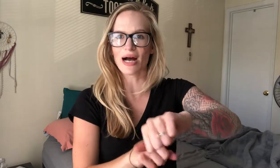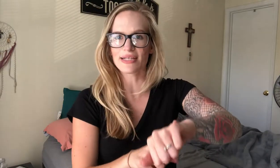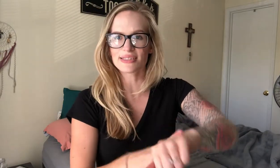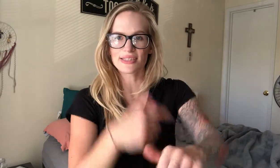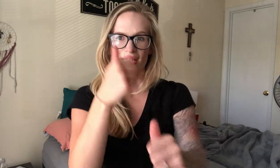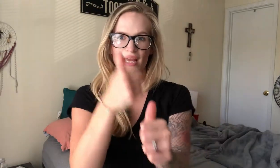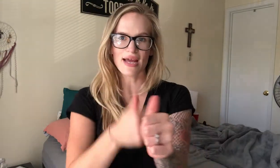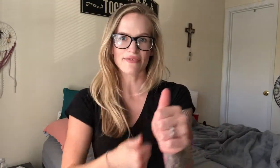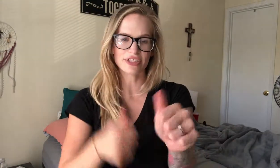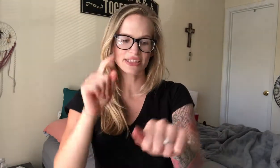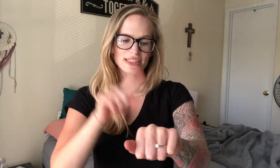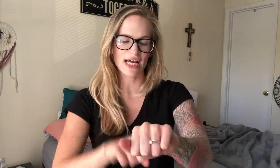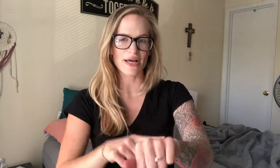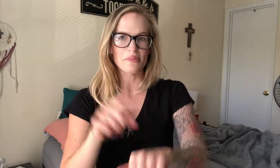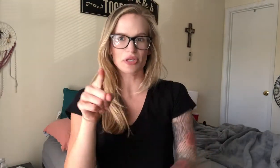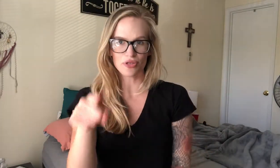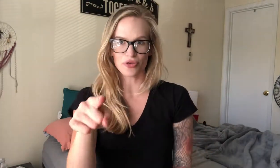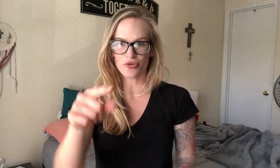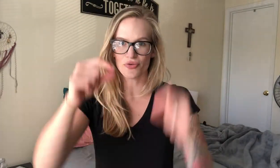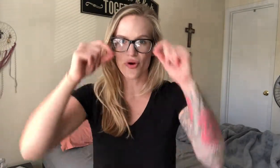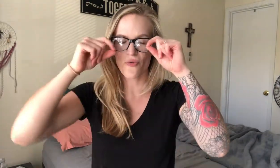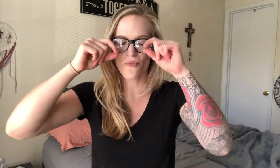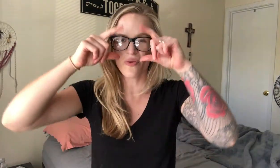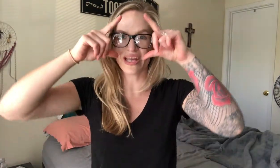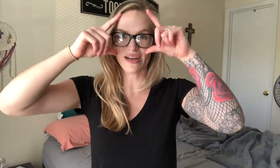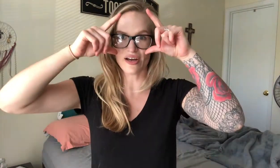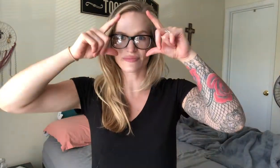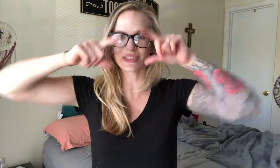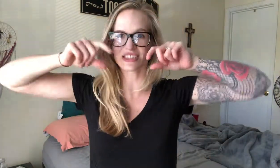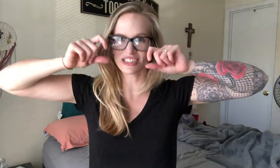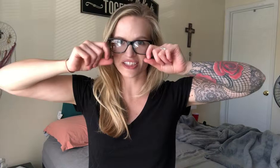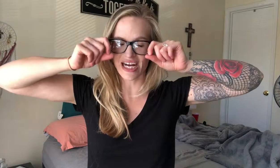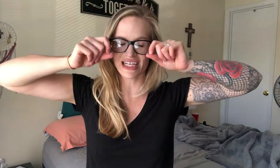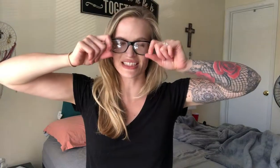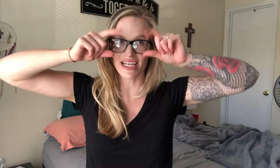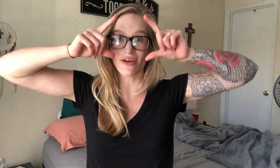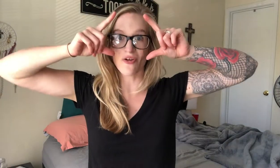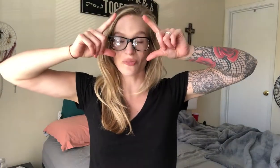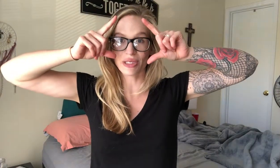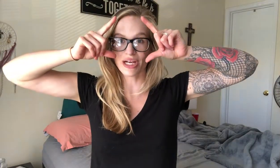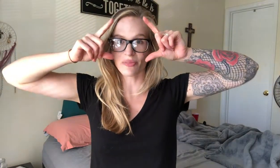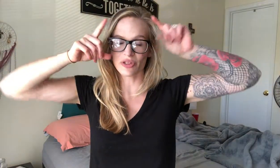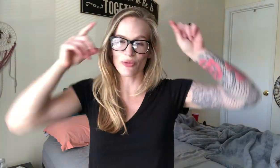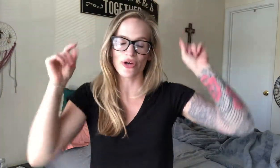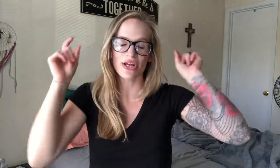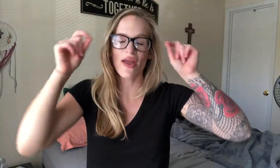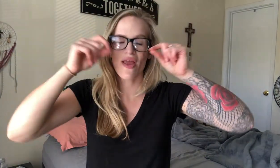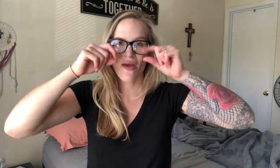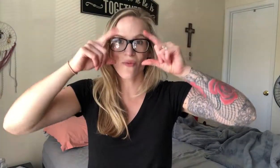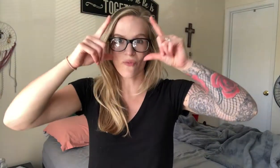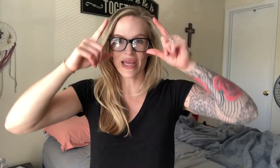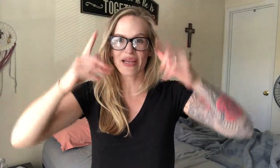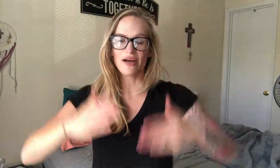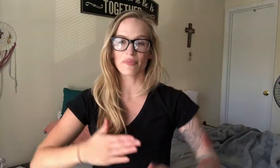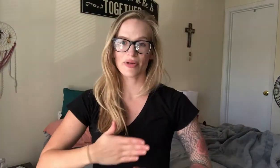watch, every time you wake up, so this is your eyes like opening up in the morning, wake up,